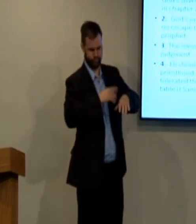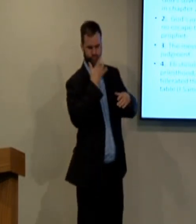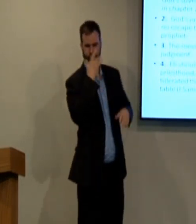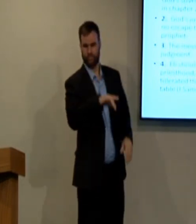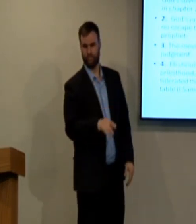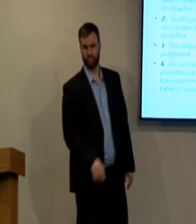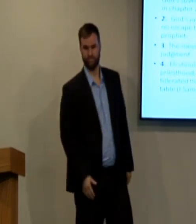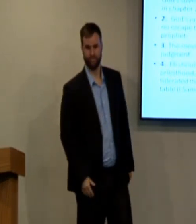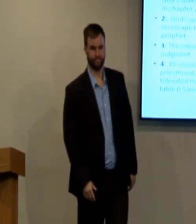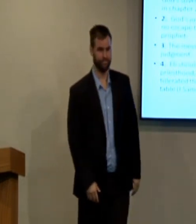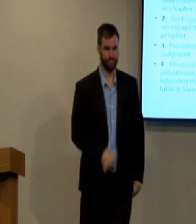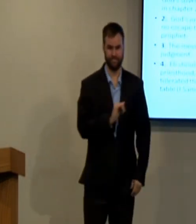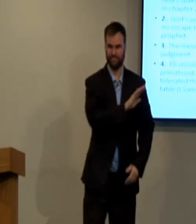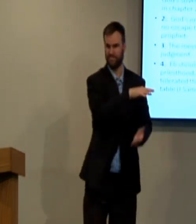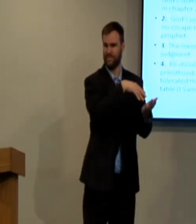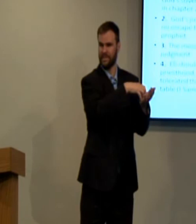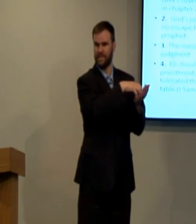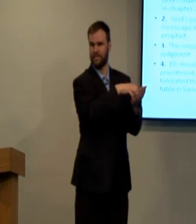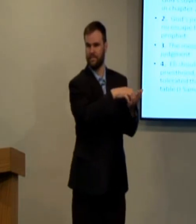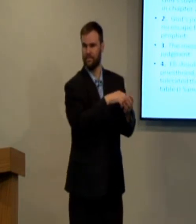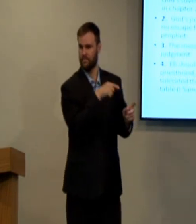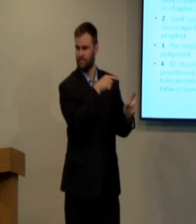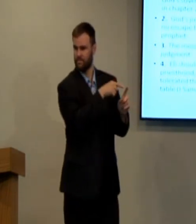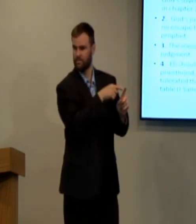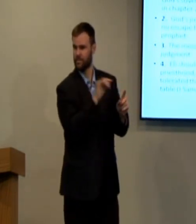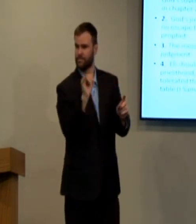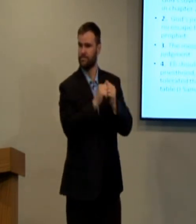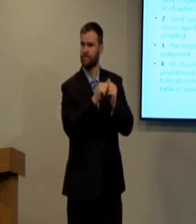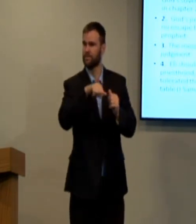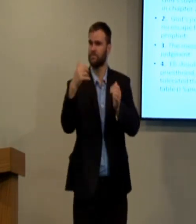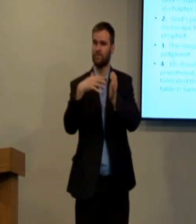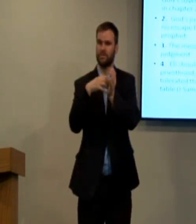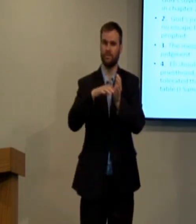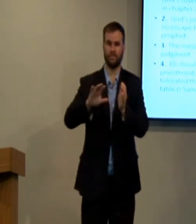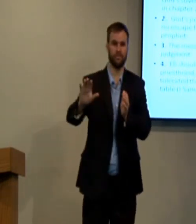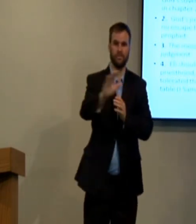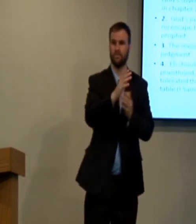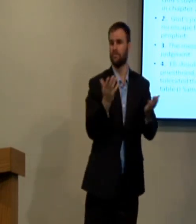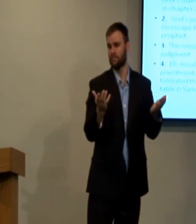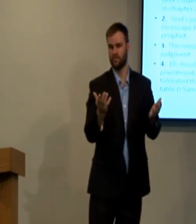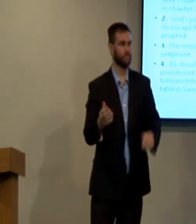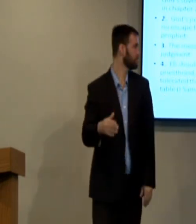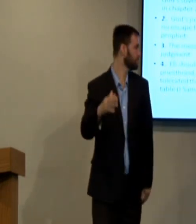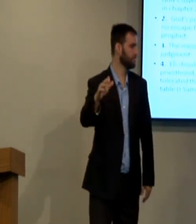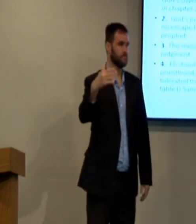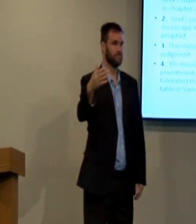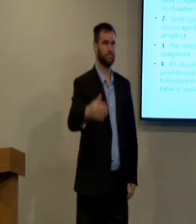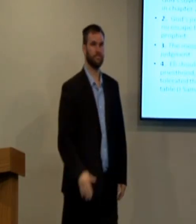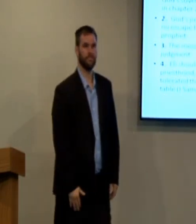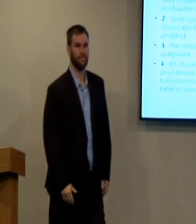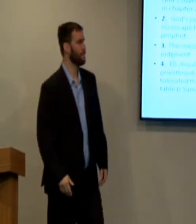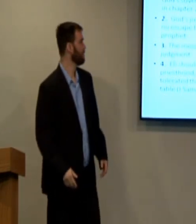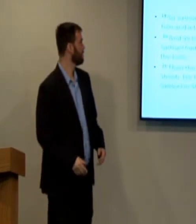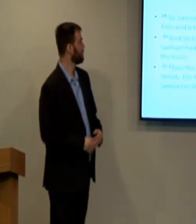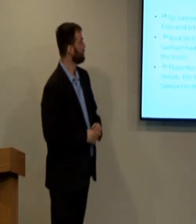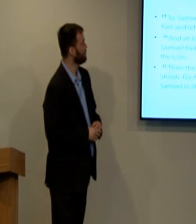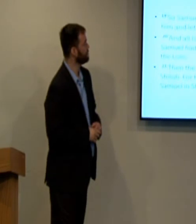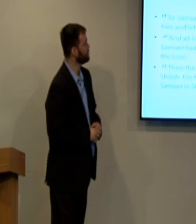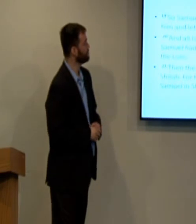He accepted it and tasted good to him. That was his weakness. Just like our weaknesses might be today.